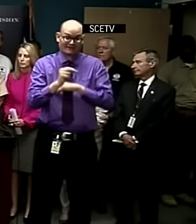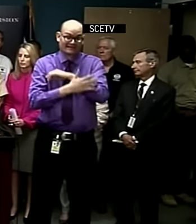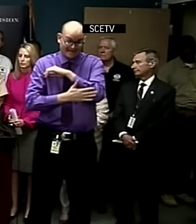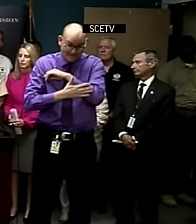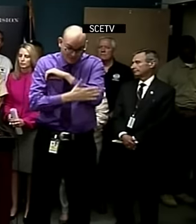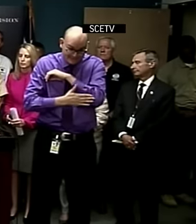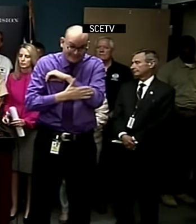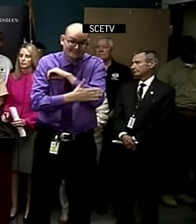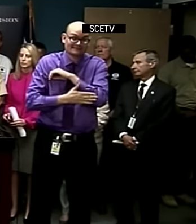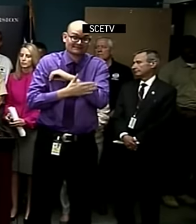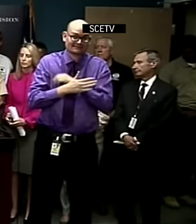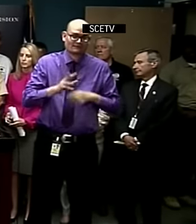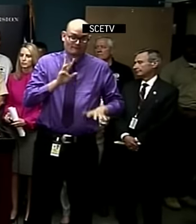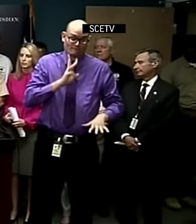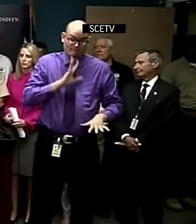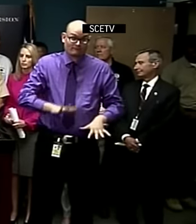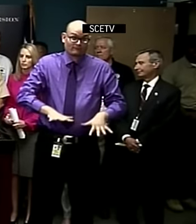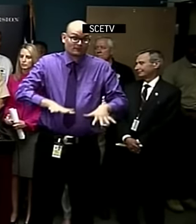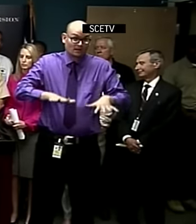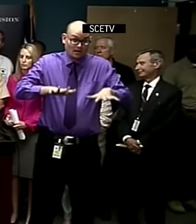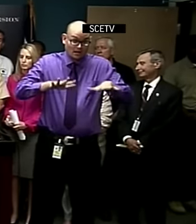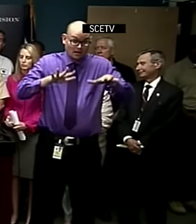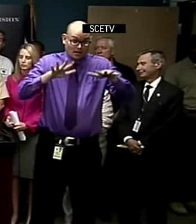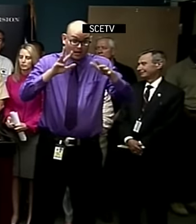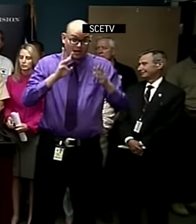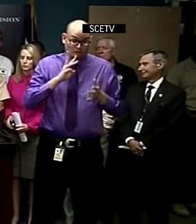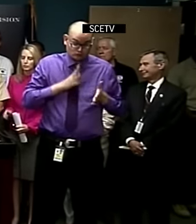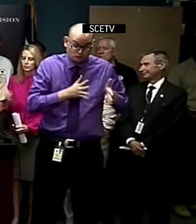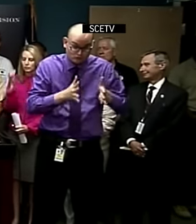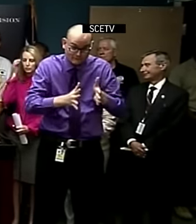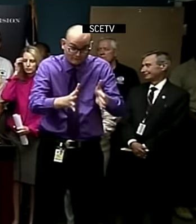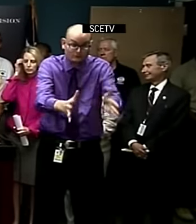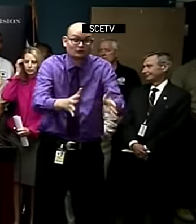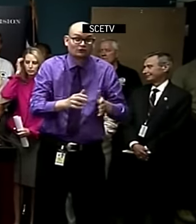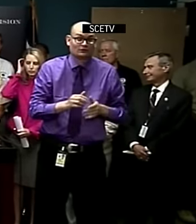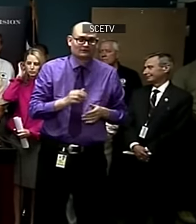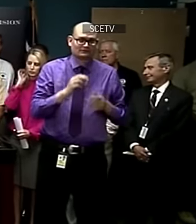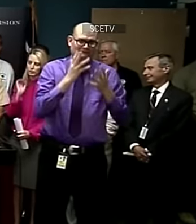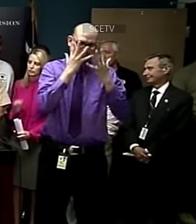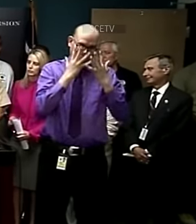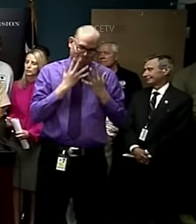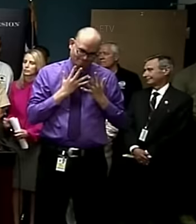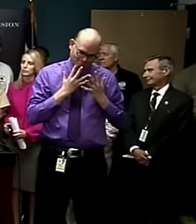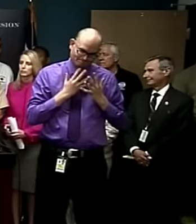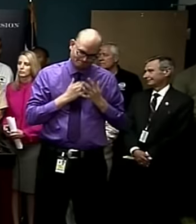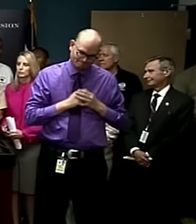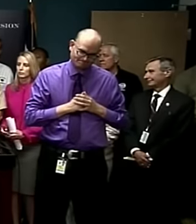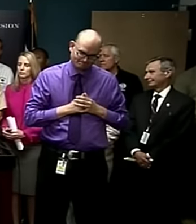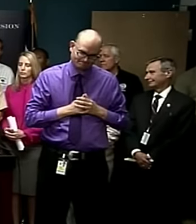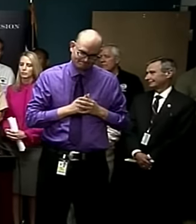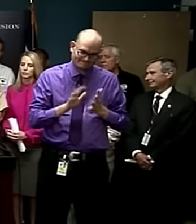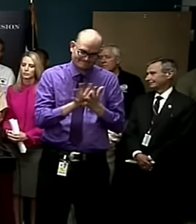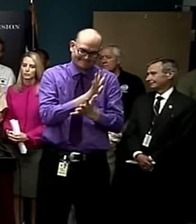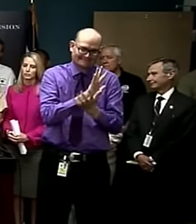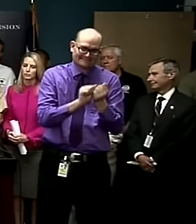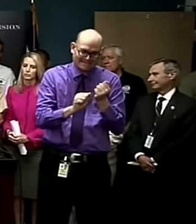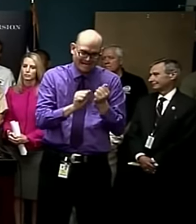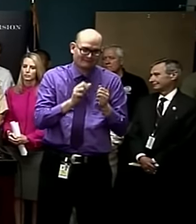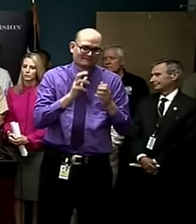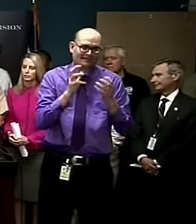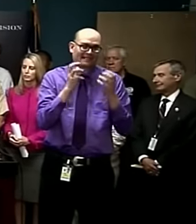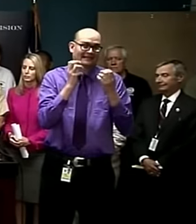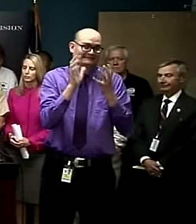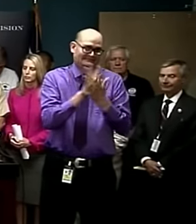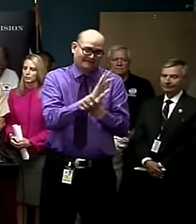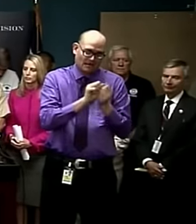The flooding from the rivers has been unfortunate, and what we are seeing is just a lot of damage. Most first